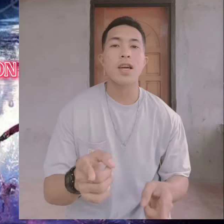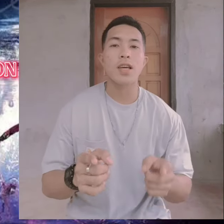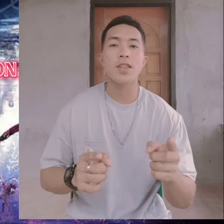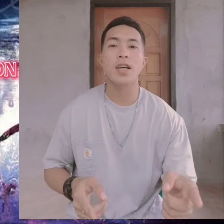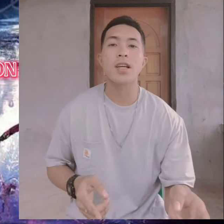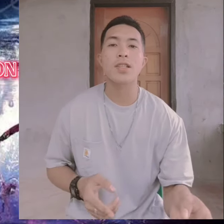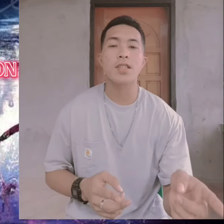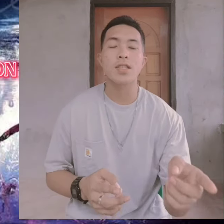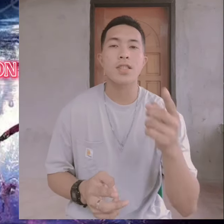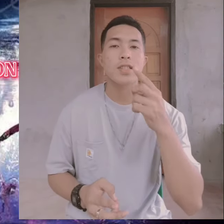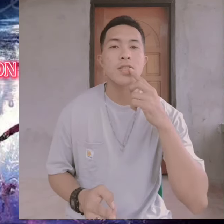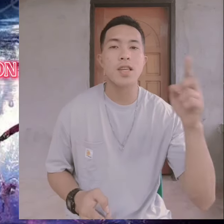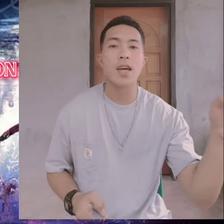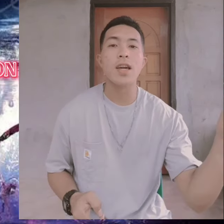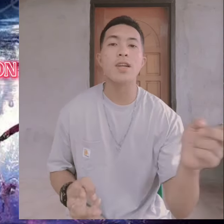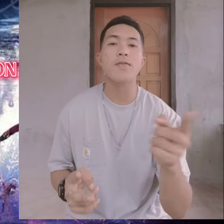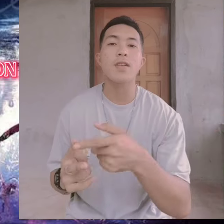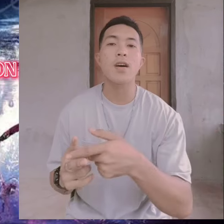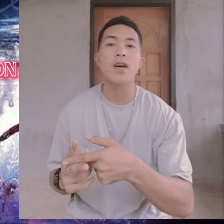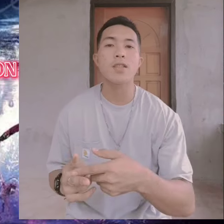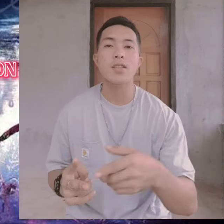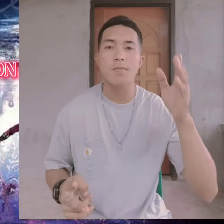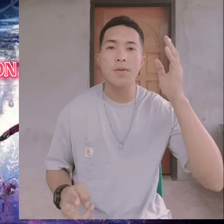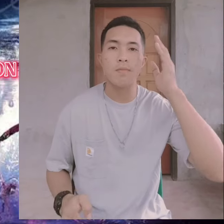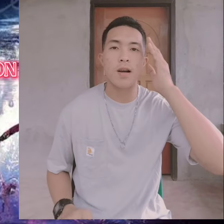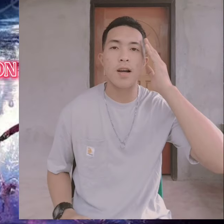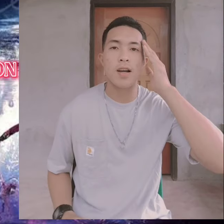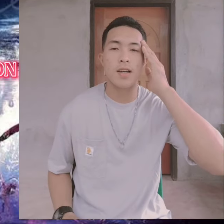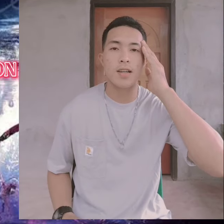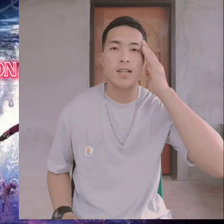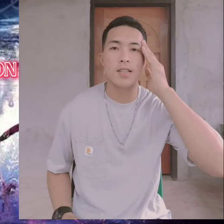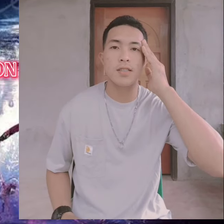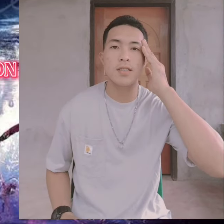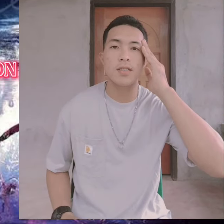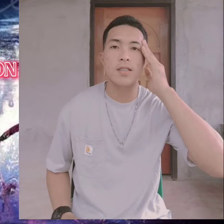They can say, they can say I've lost my mind